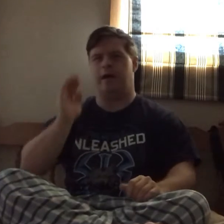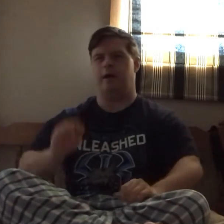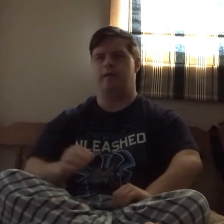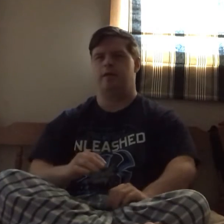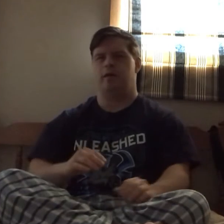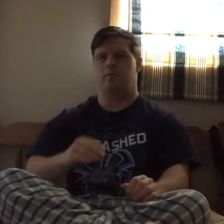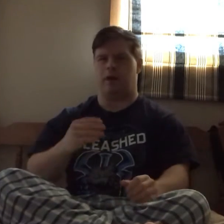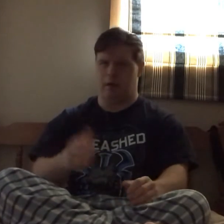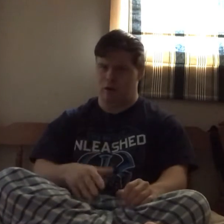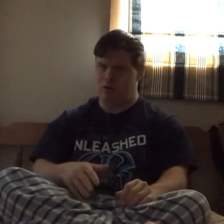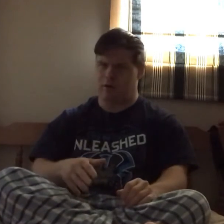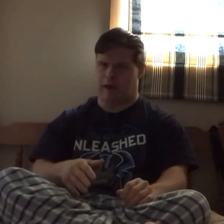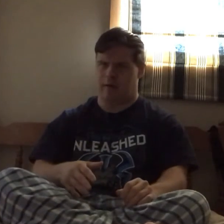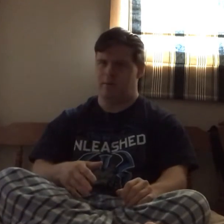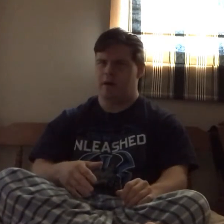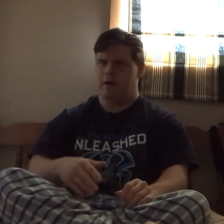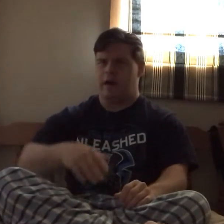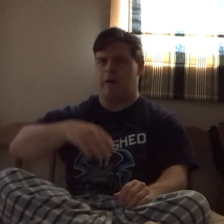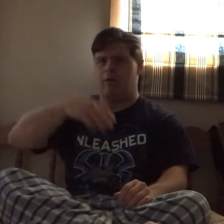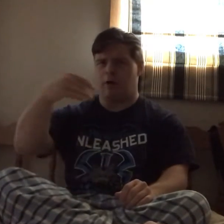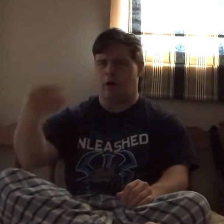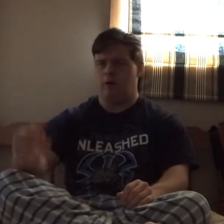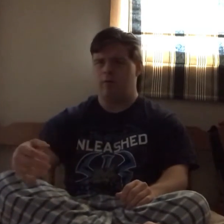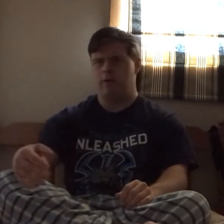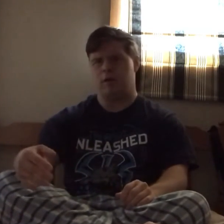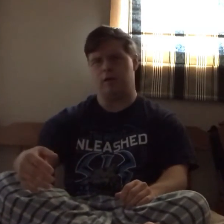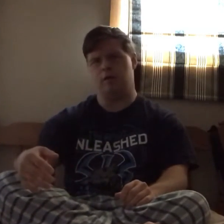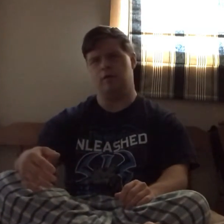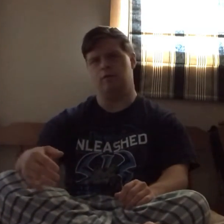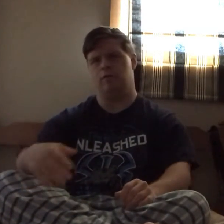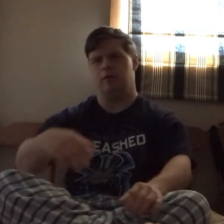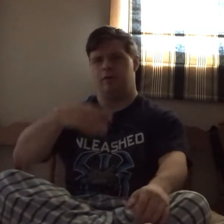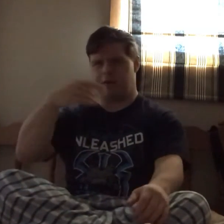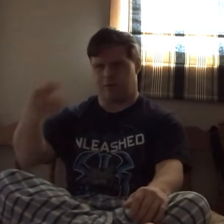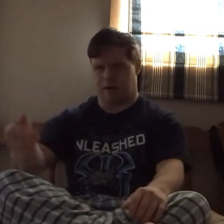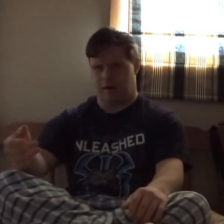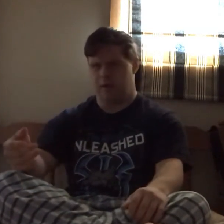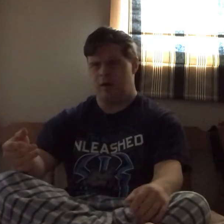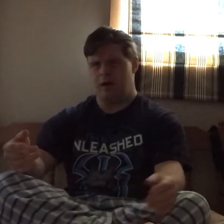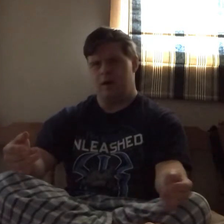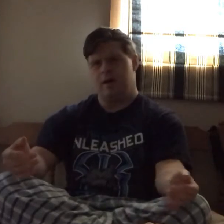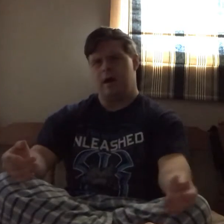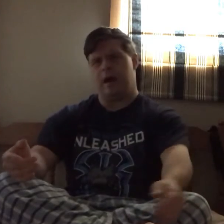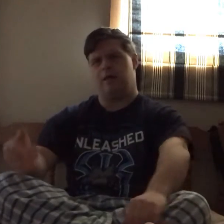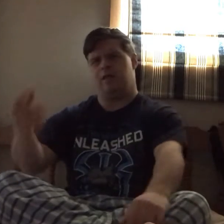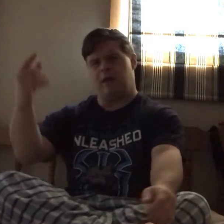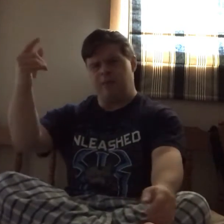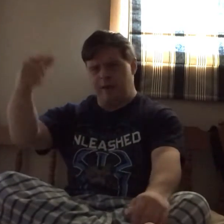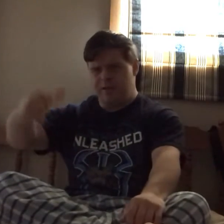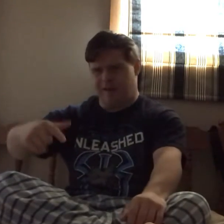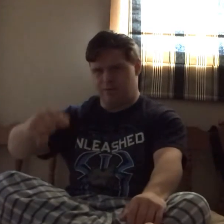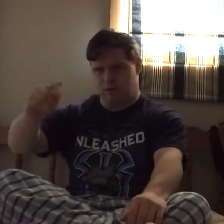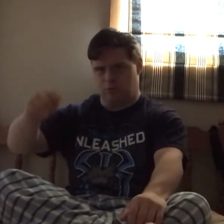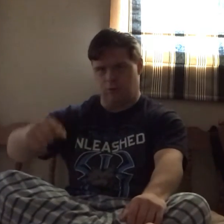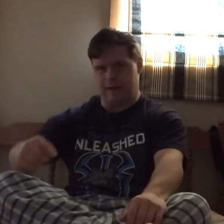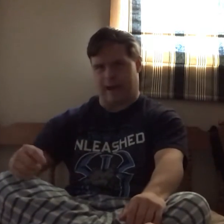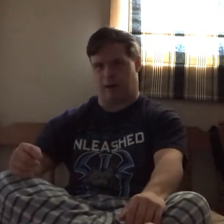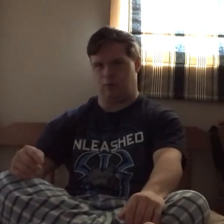in my username, it would go to the theme. And sometimes you have to scroll down